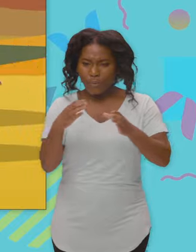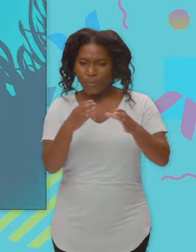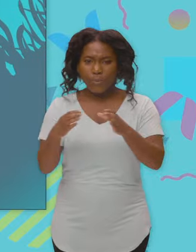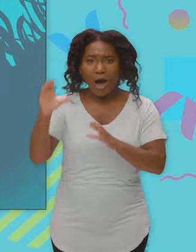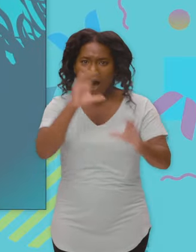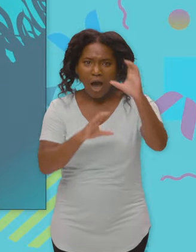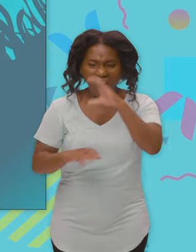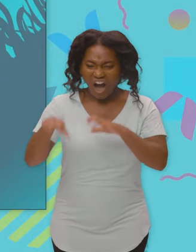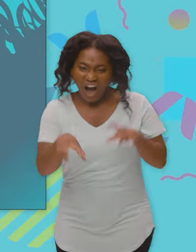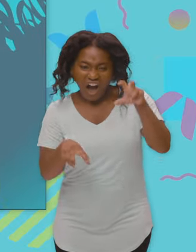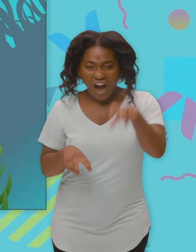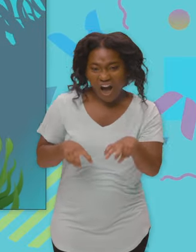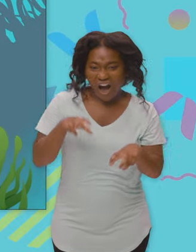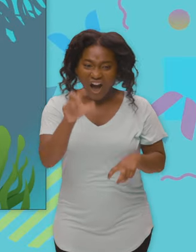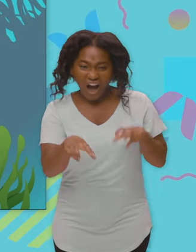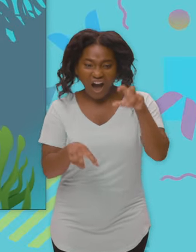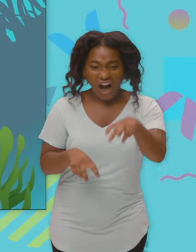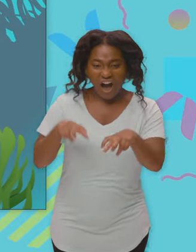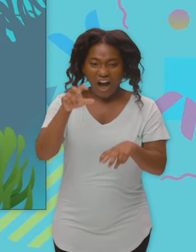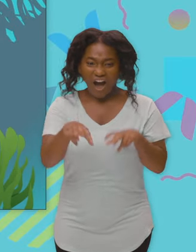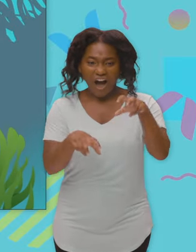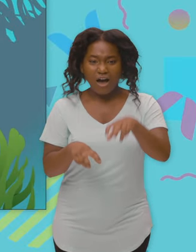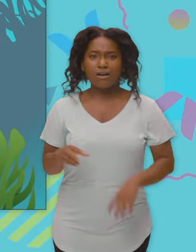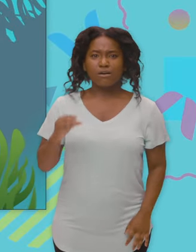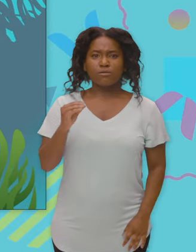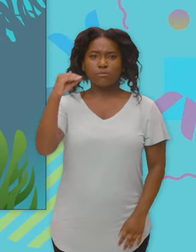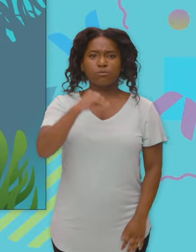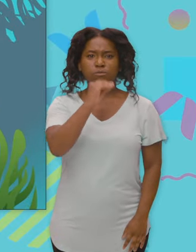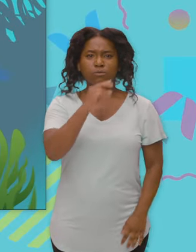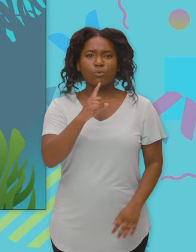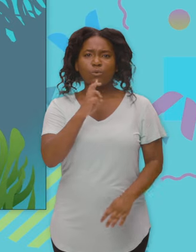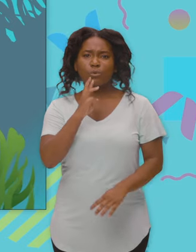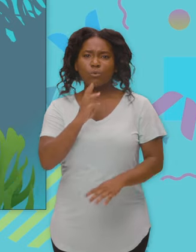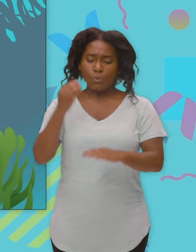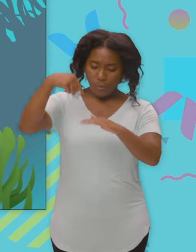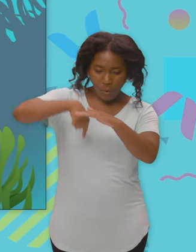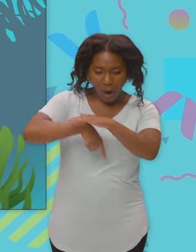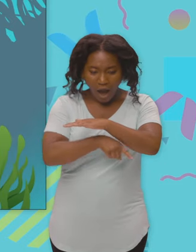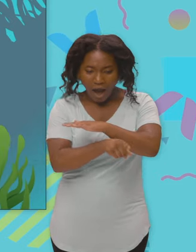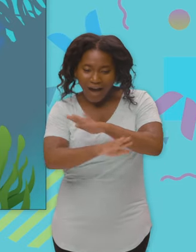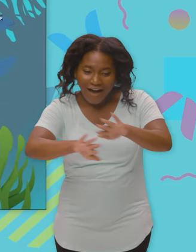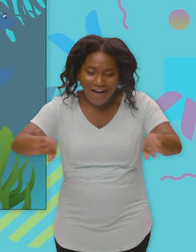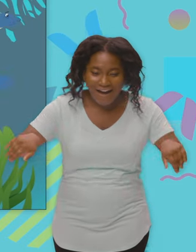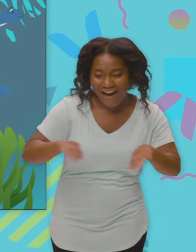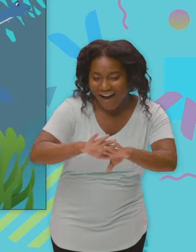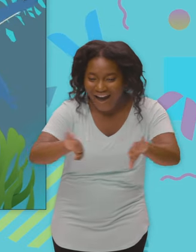The Elasmosaurus was the king of the deep, he'd swim around in the sea.